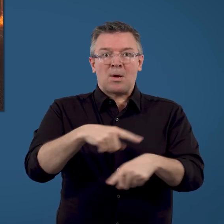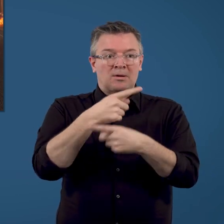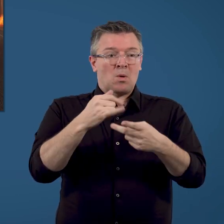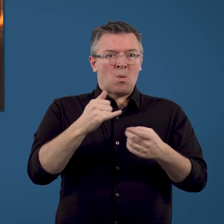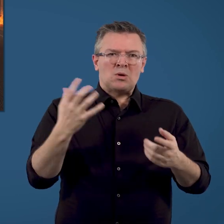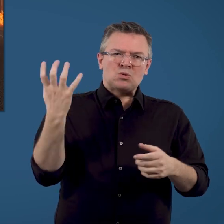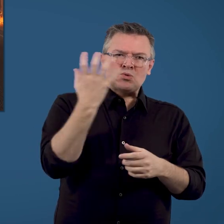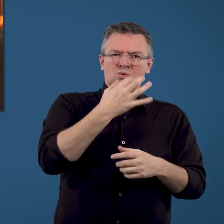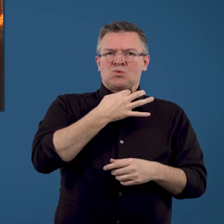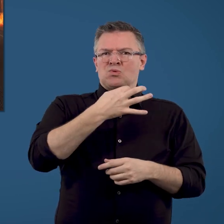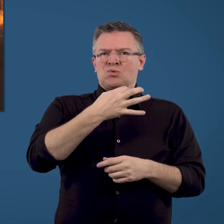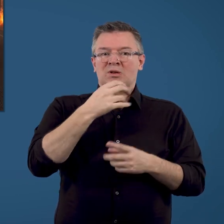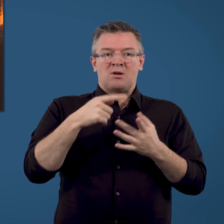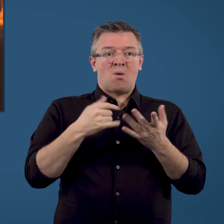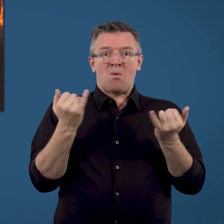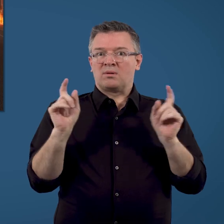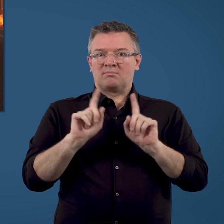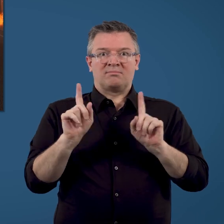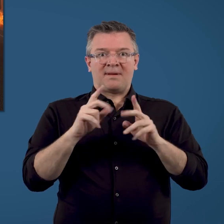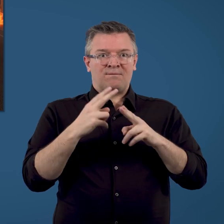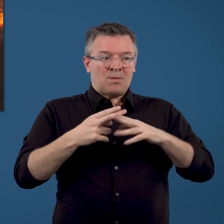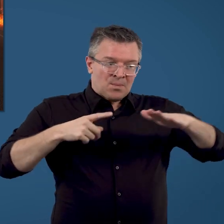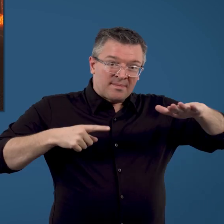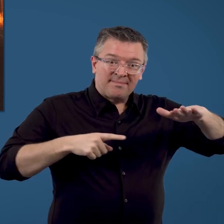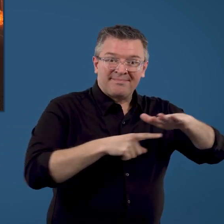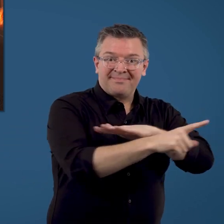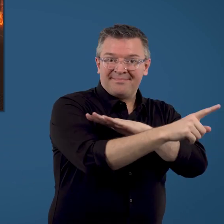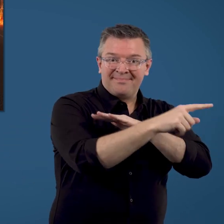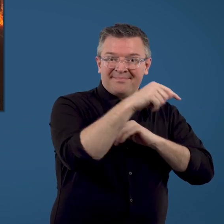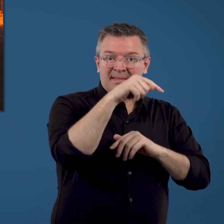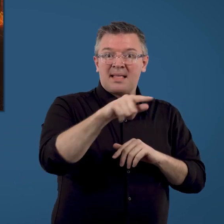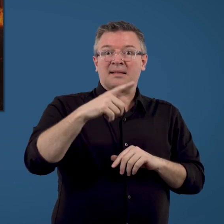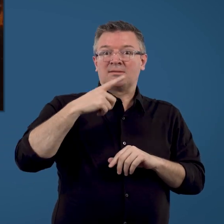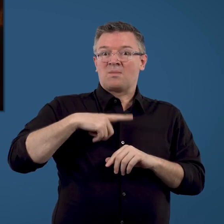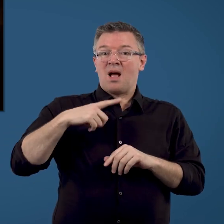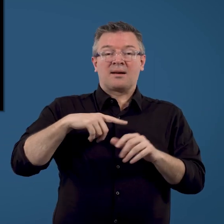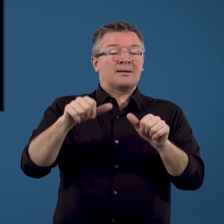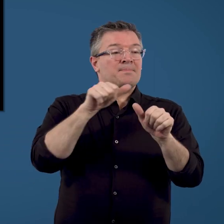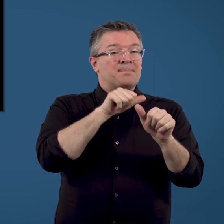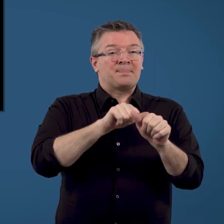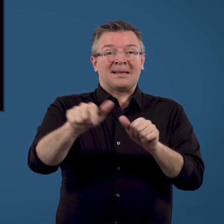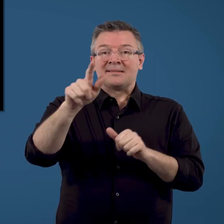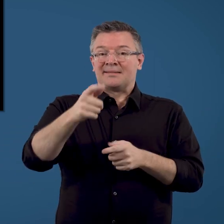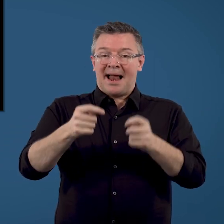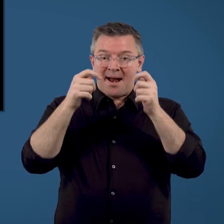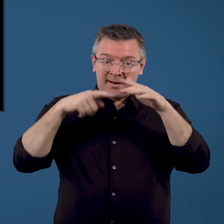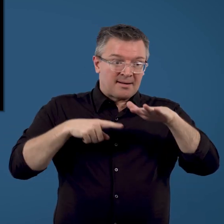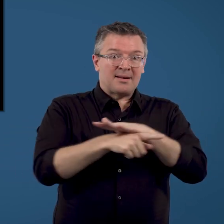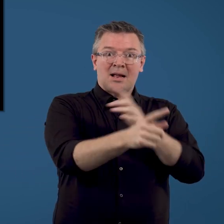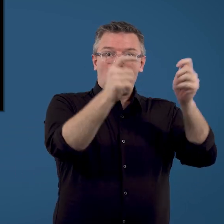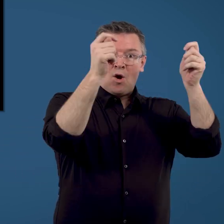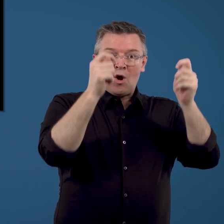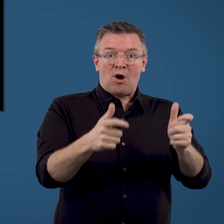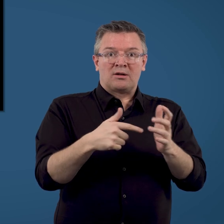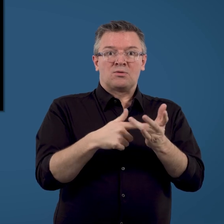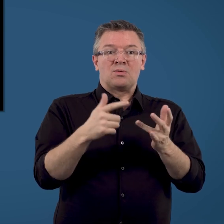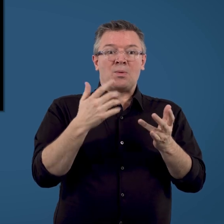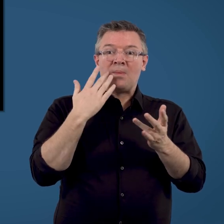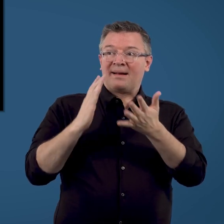evacuation dangerous or impossible. That's why leaving early, before a fire